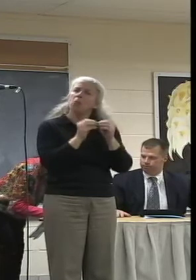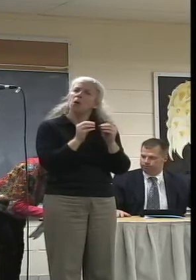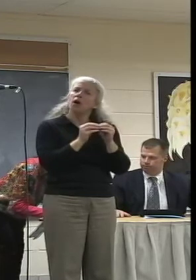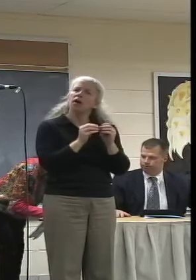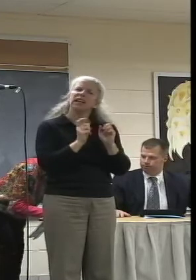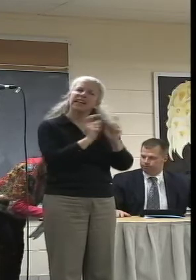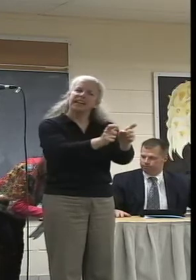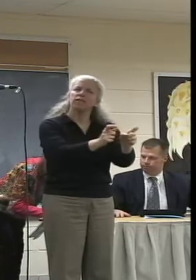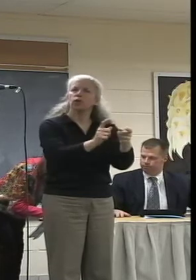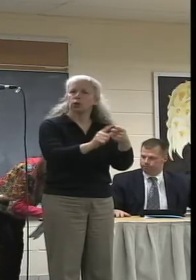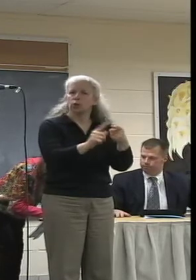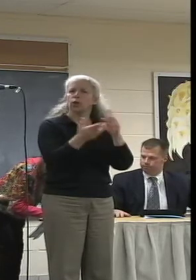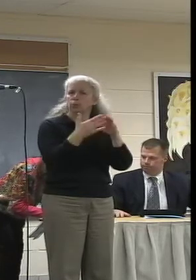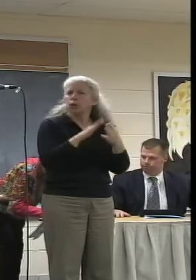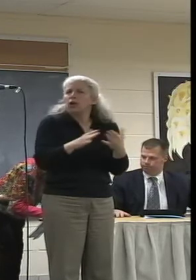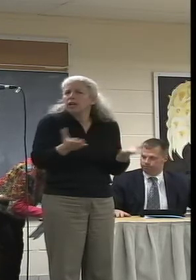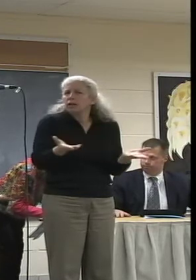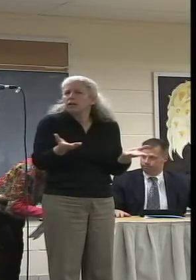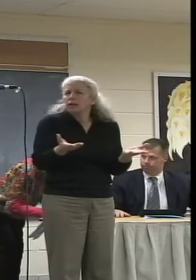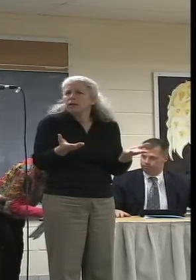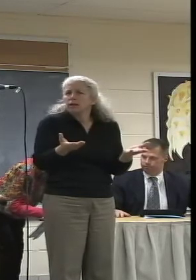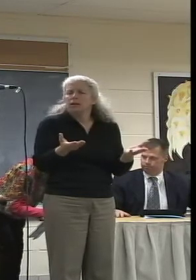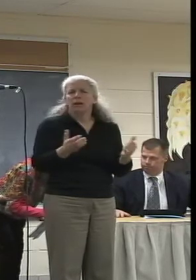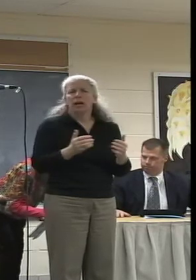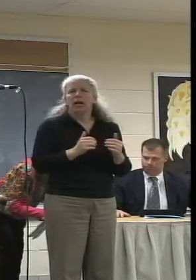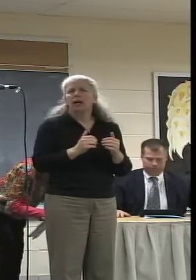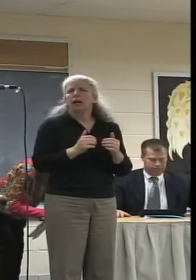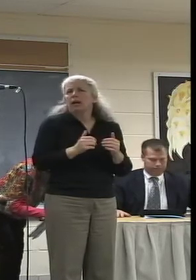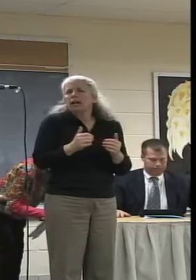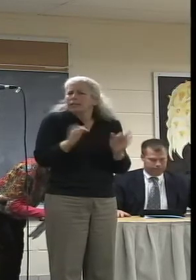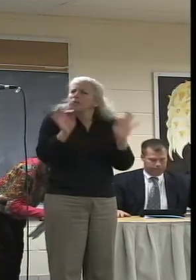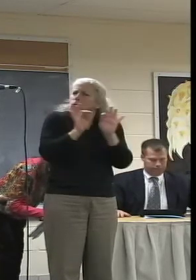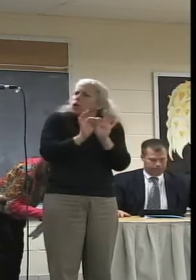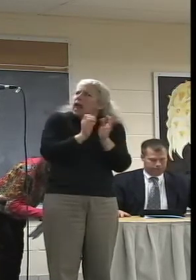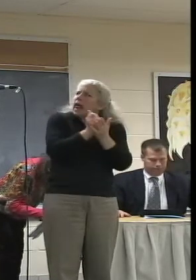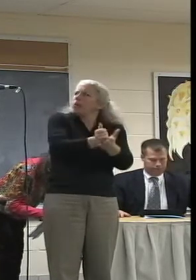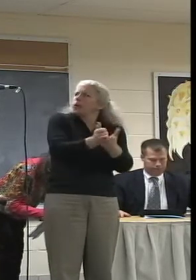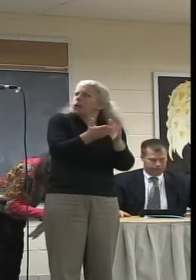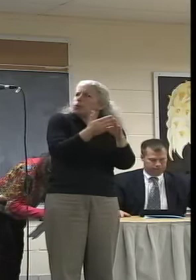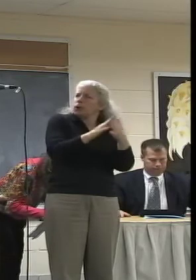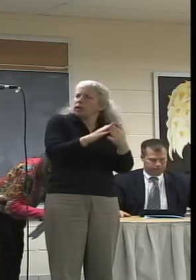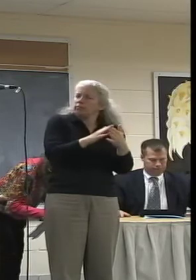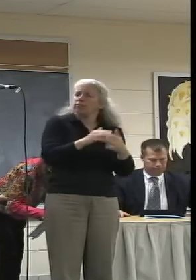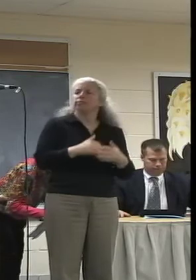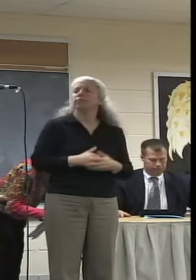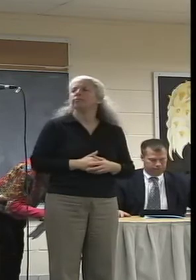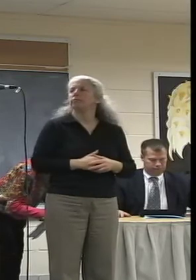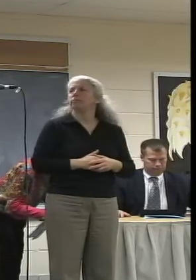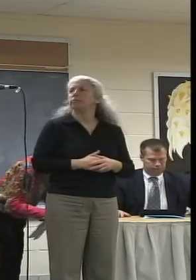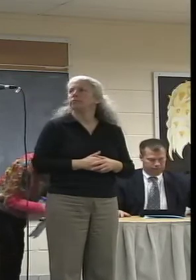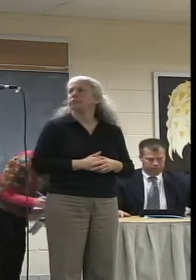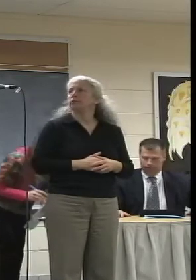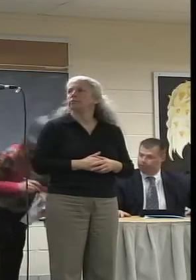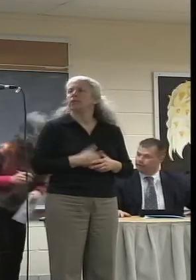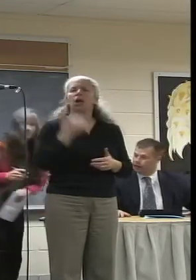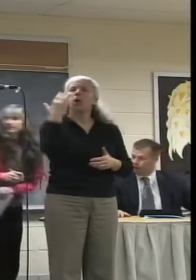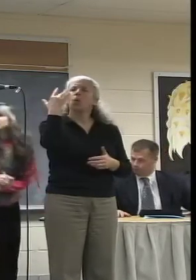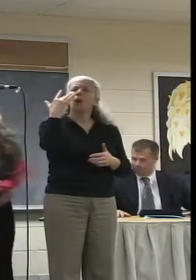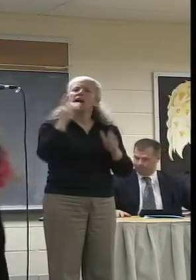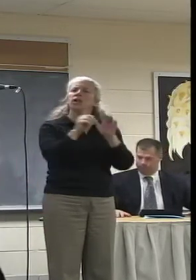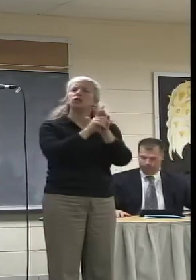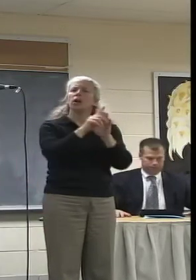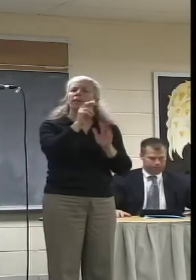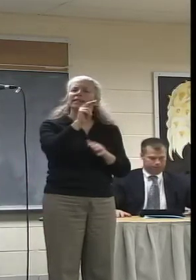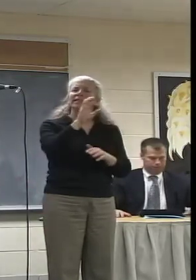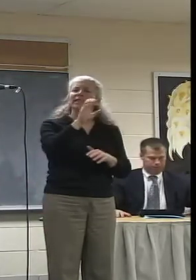to the community in some kind of way because that's important to me. And I also went there because another